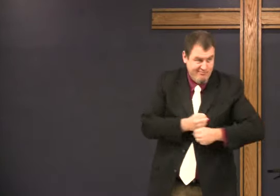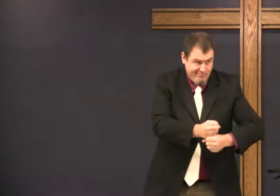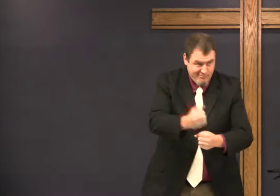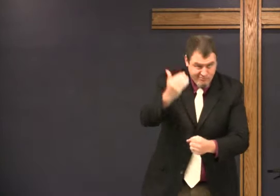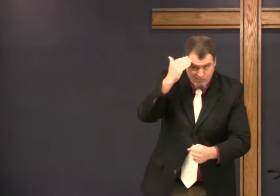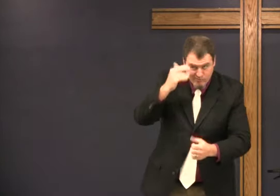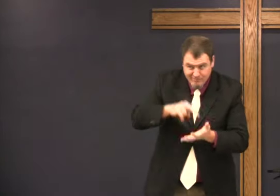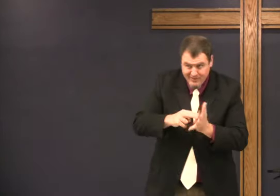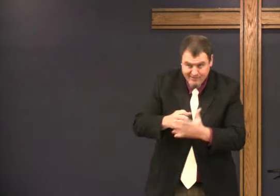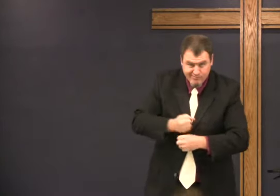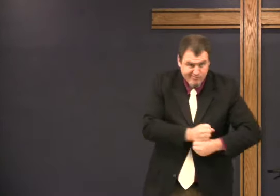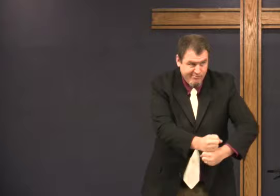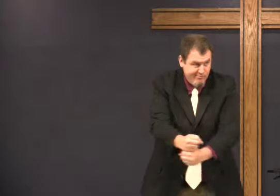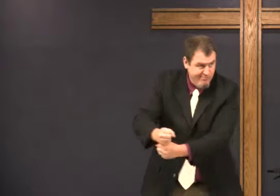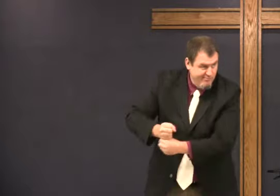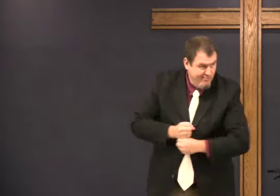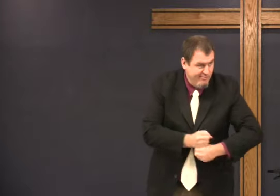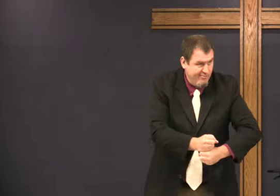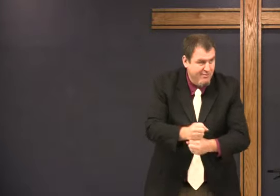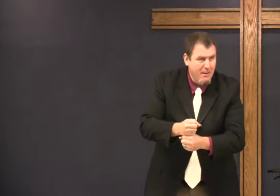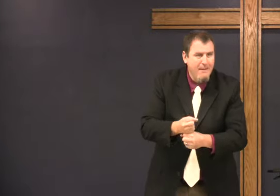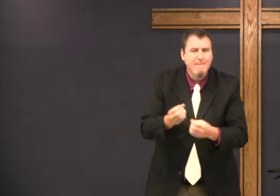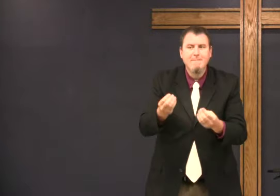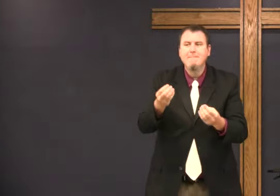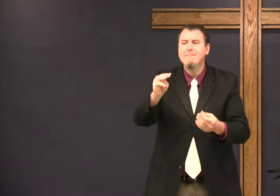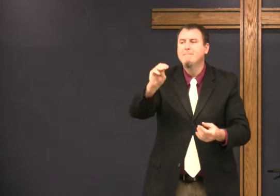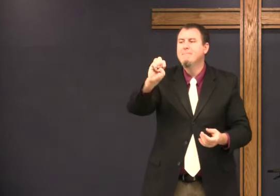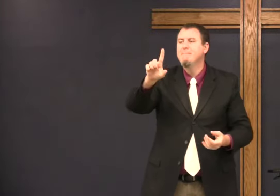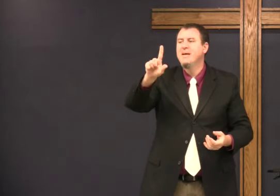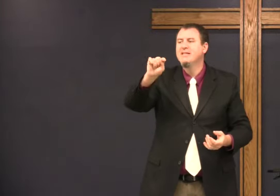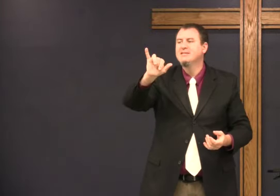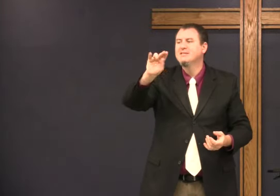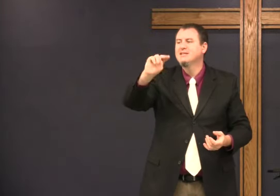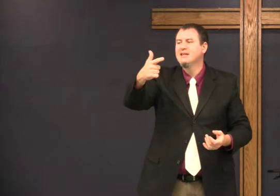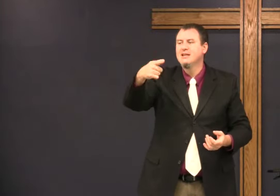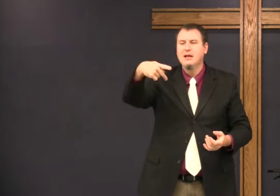What does America... It's like the melting pot.